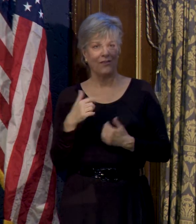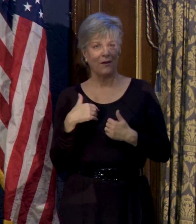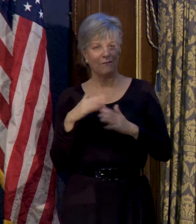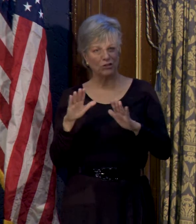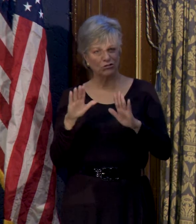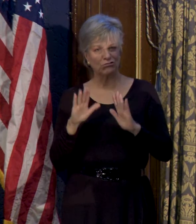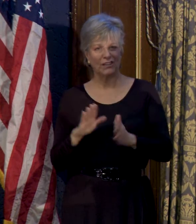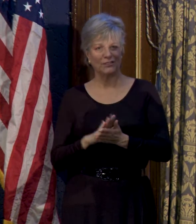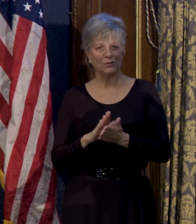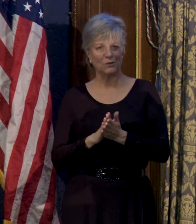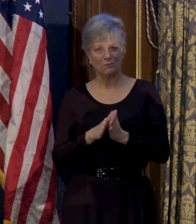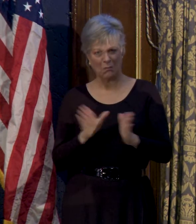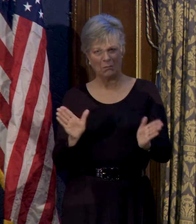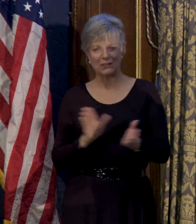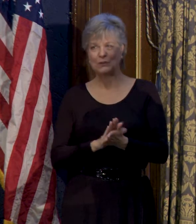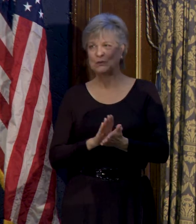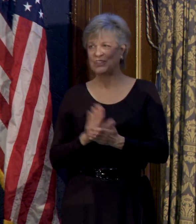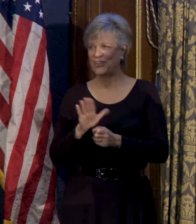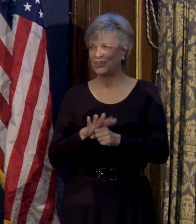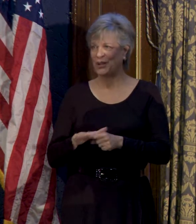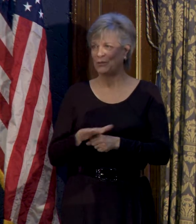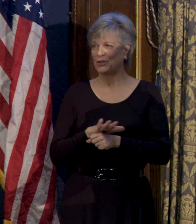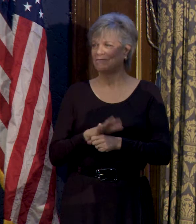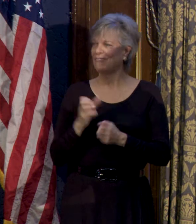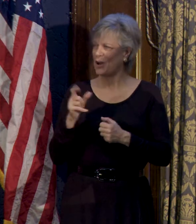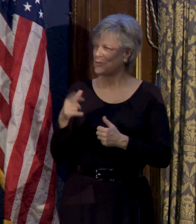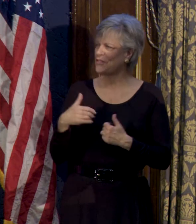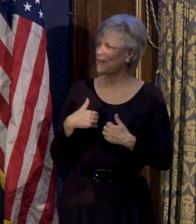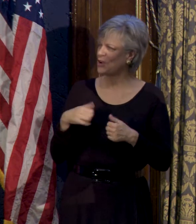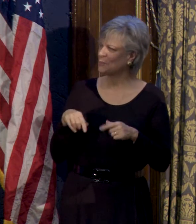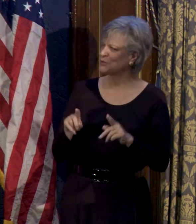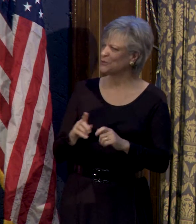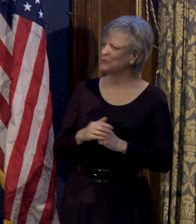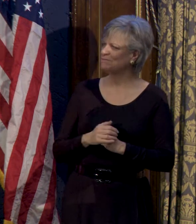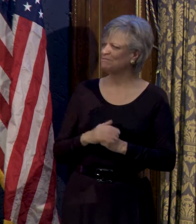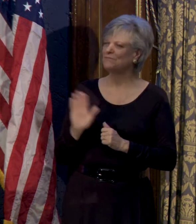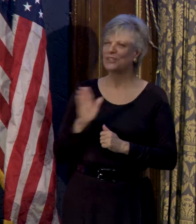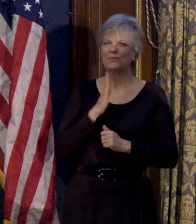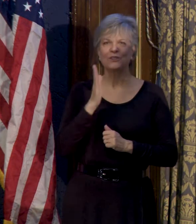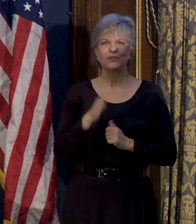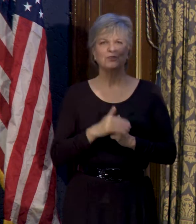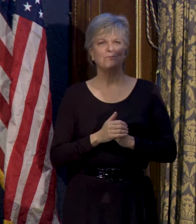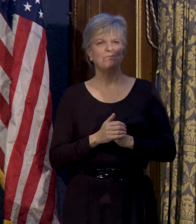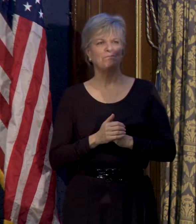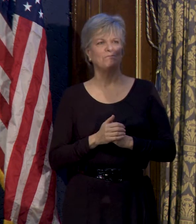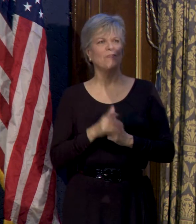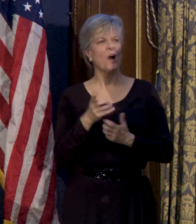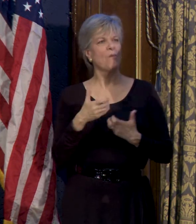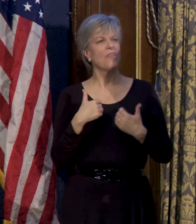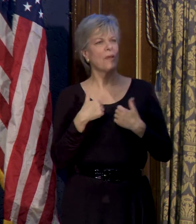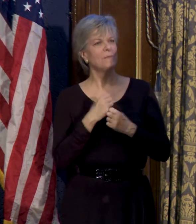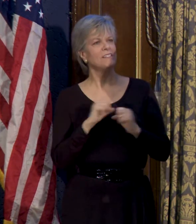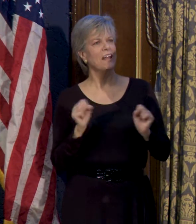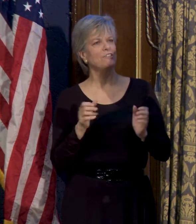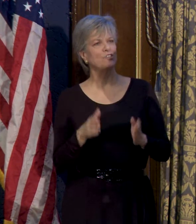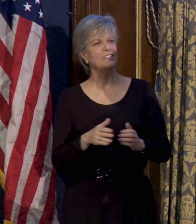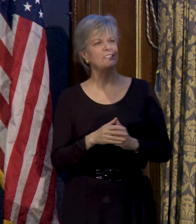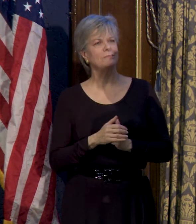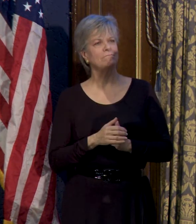schools in their neighborhoods. I want them to have opportunities in their future. I want them to have safe streets.